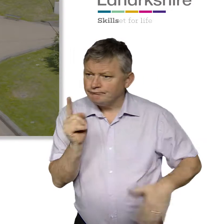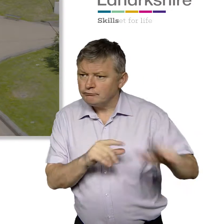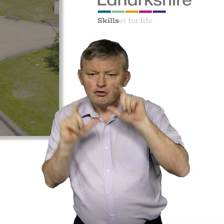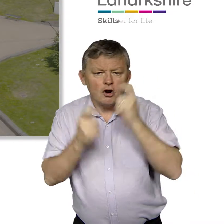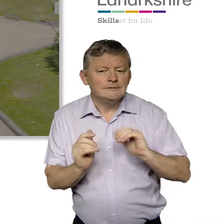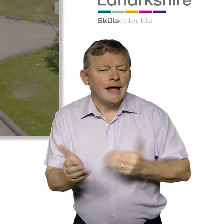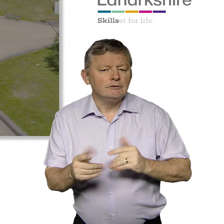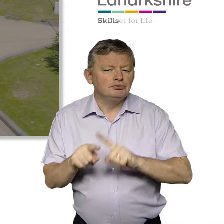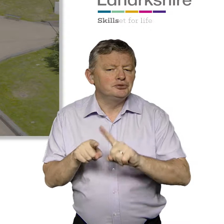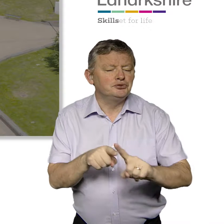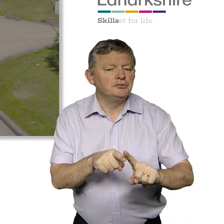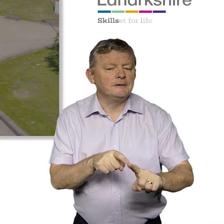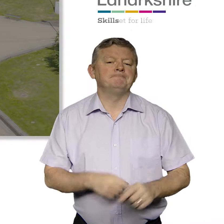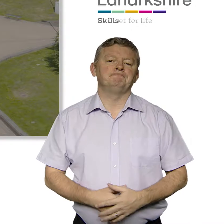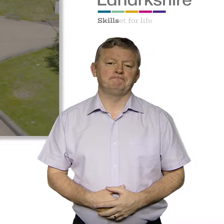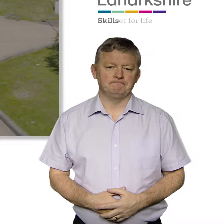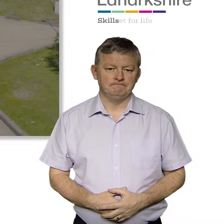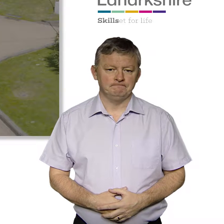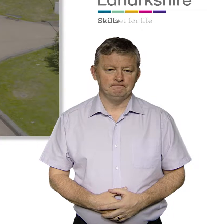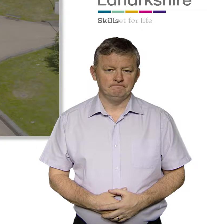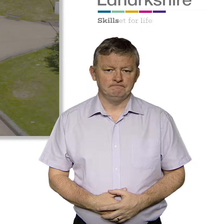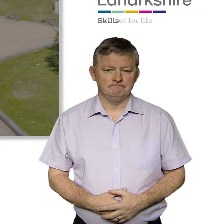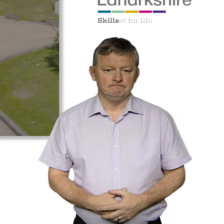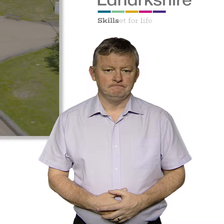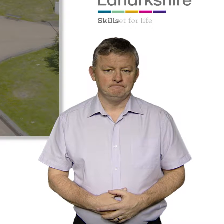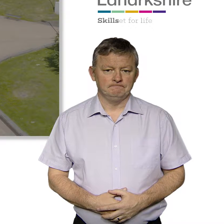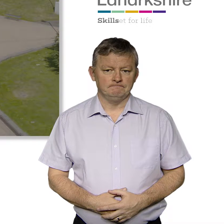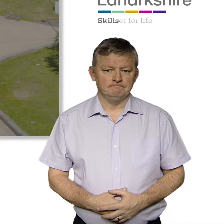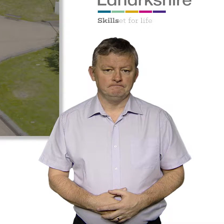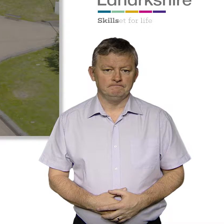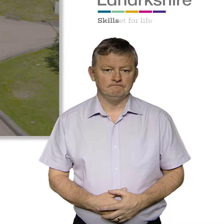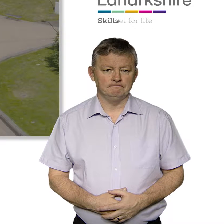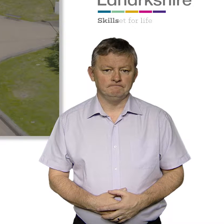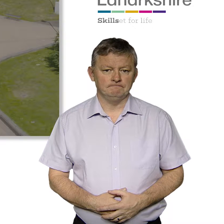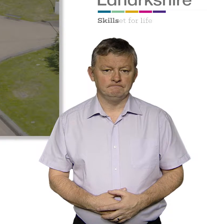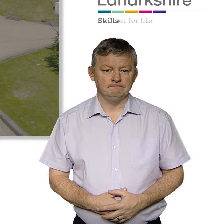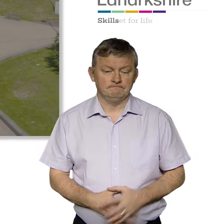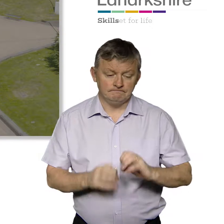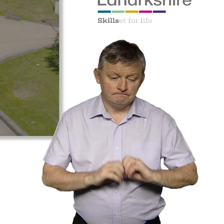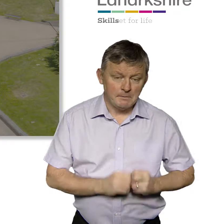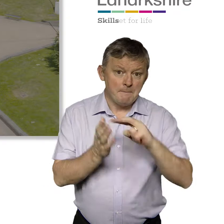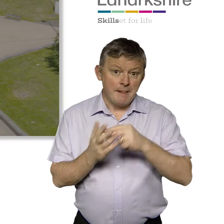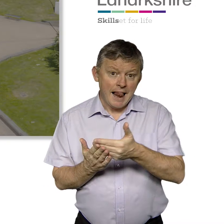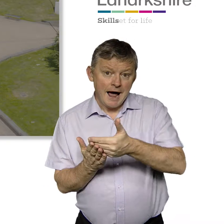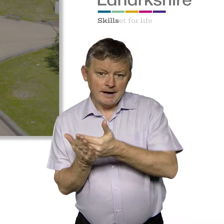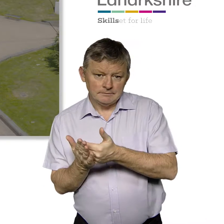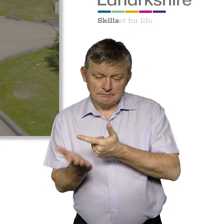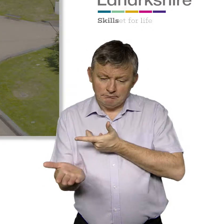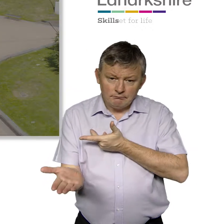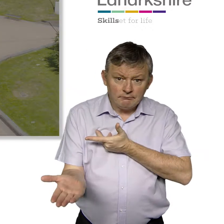applicants, students, staff and visitors can access all college services. In developing this